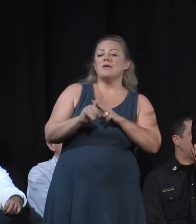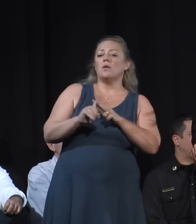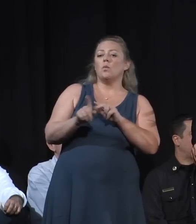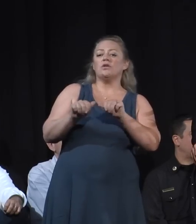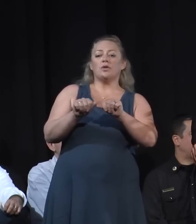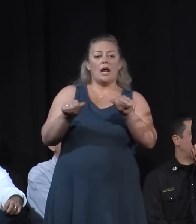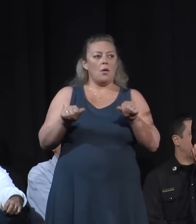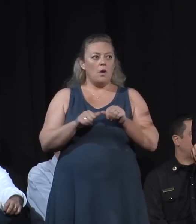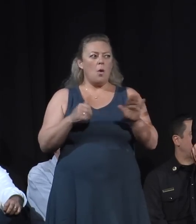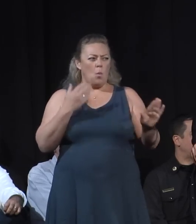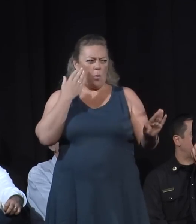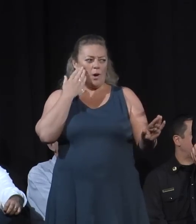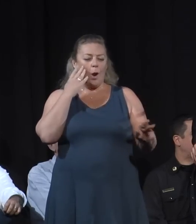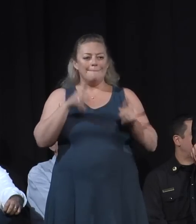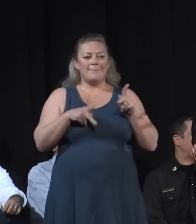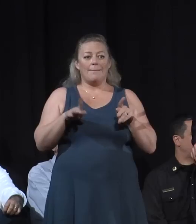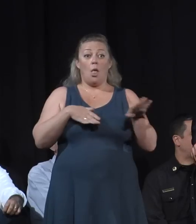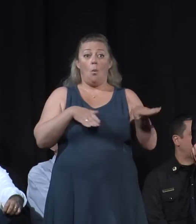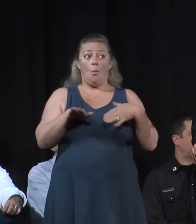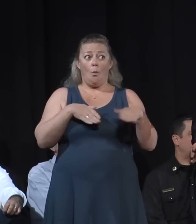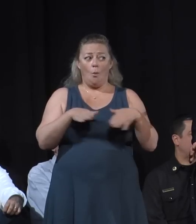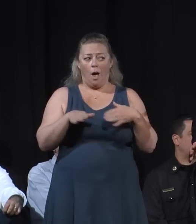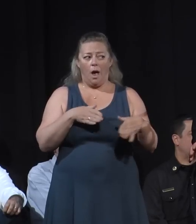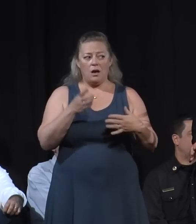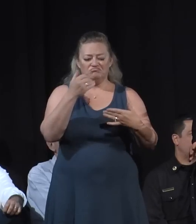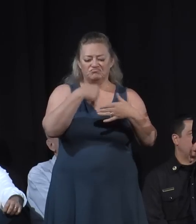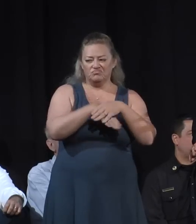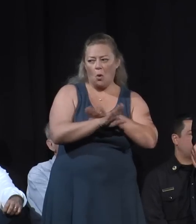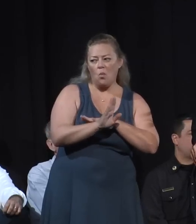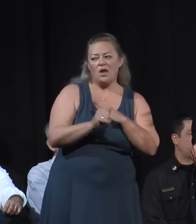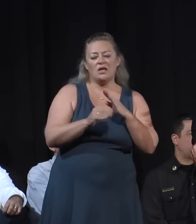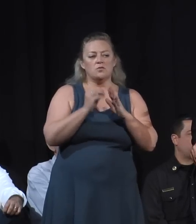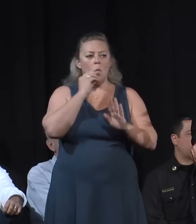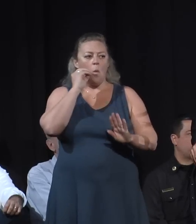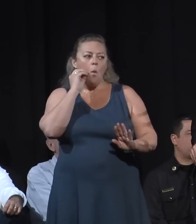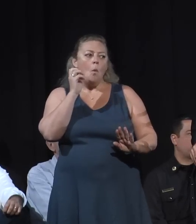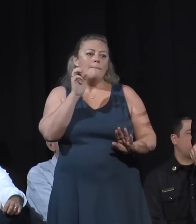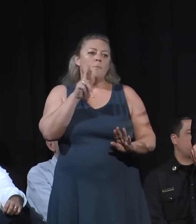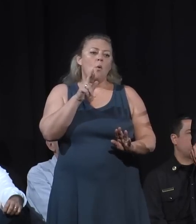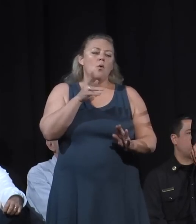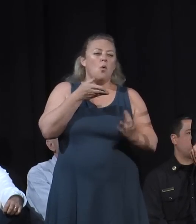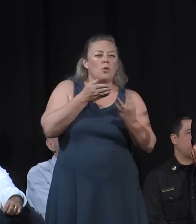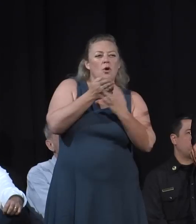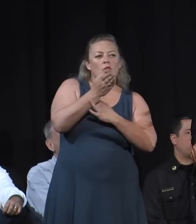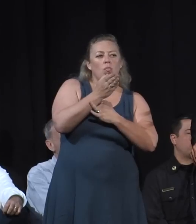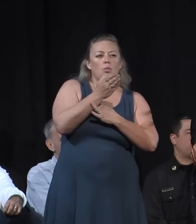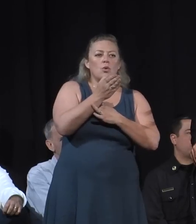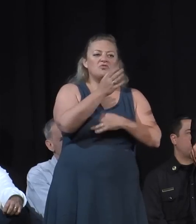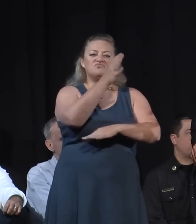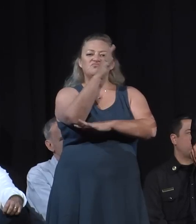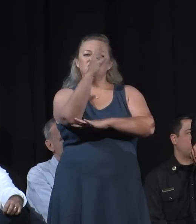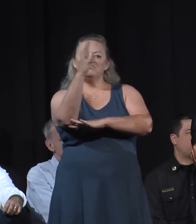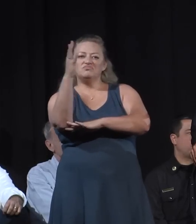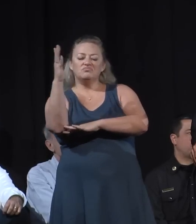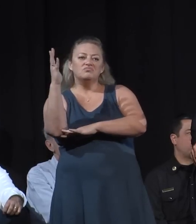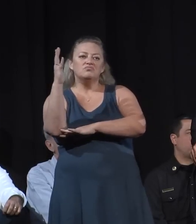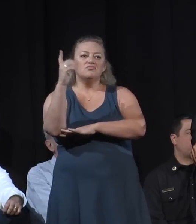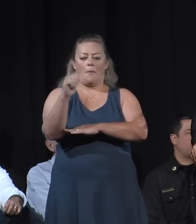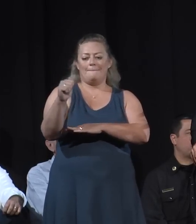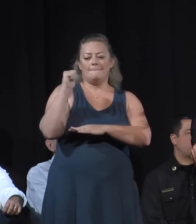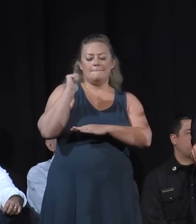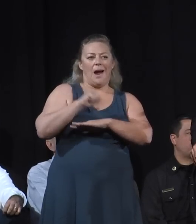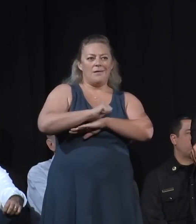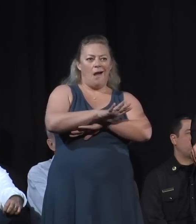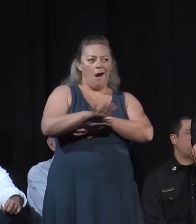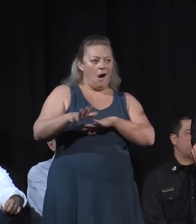We know people are walking in. Some criminal elements are hiking in through orchards and back hills and things. We will continue